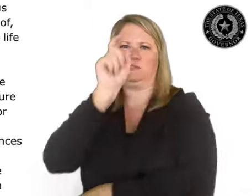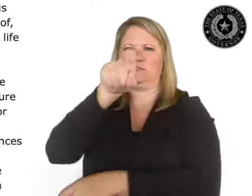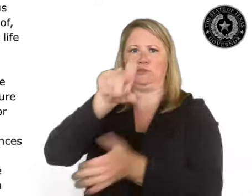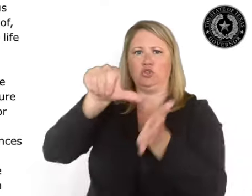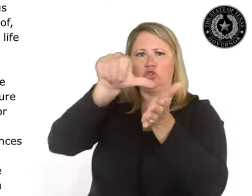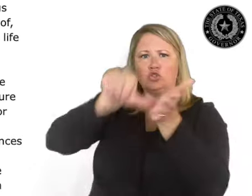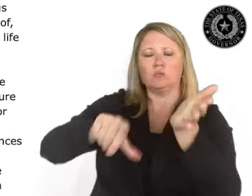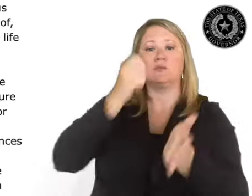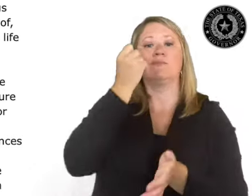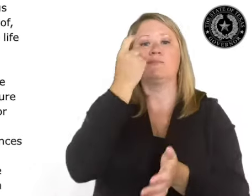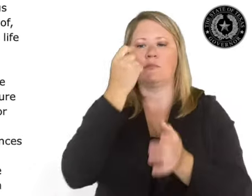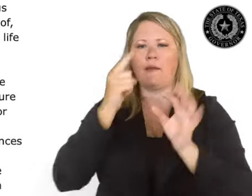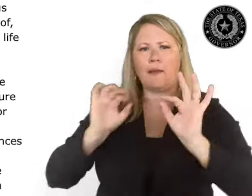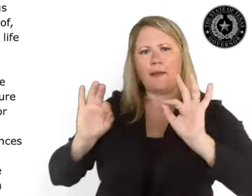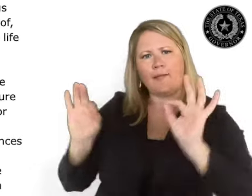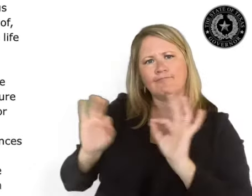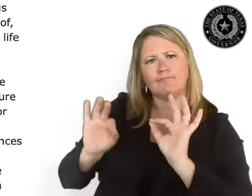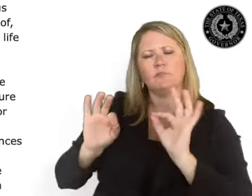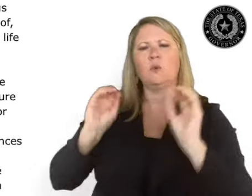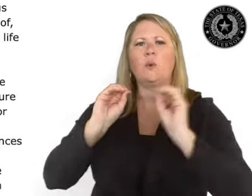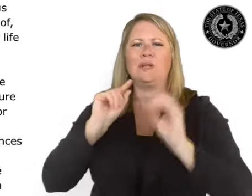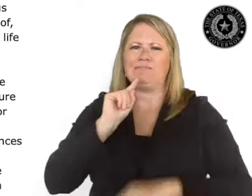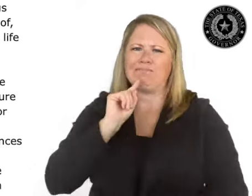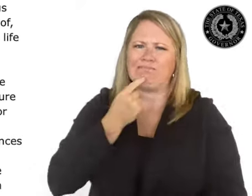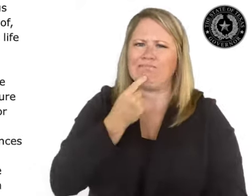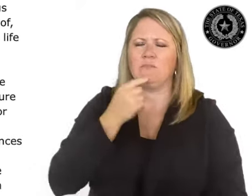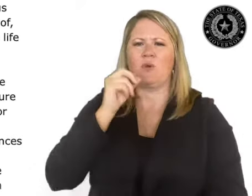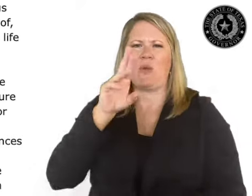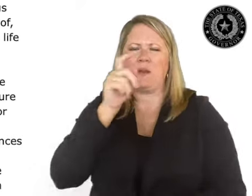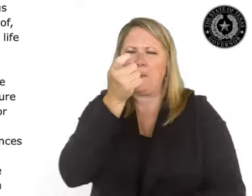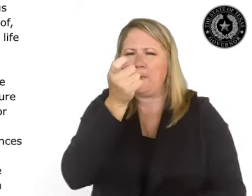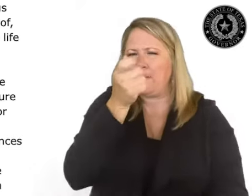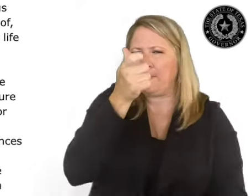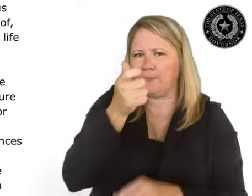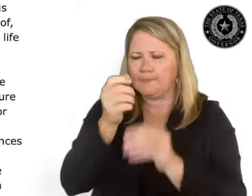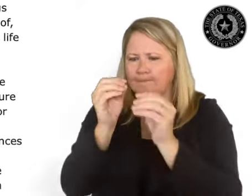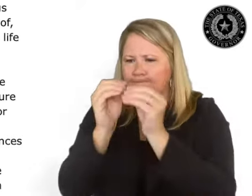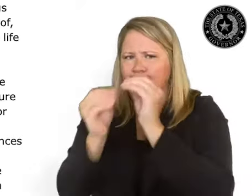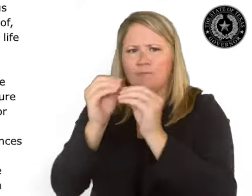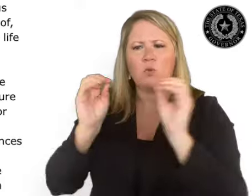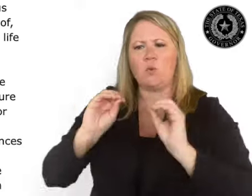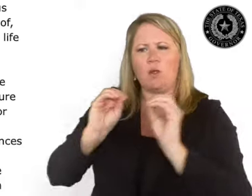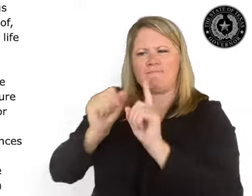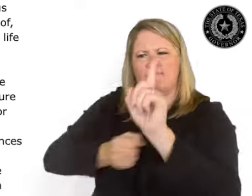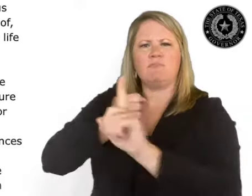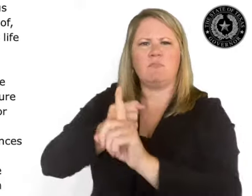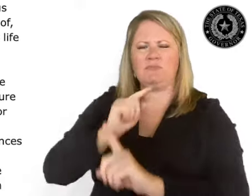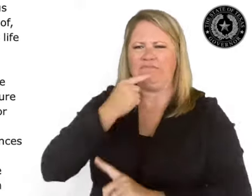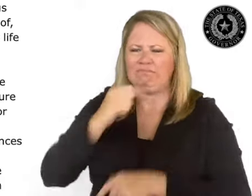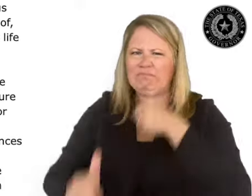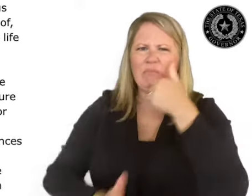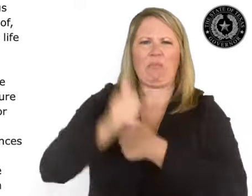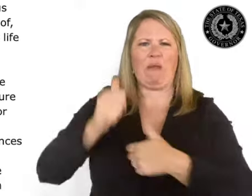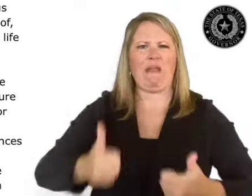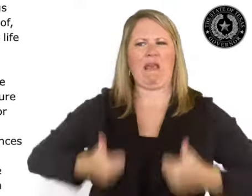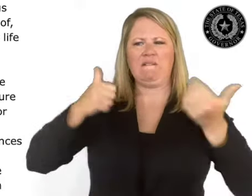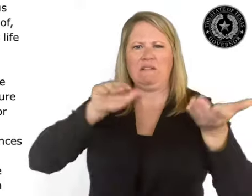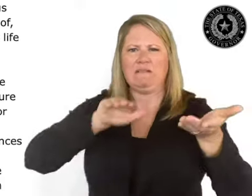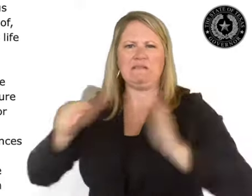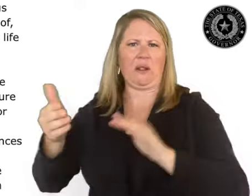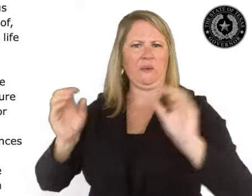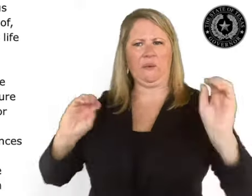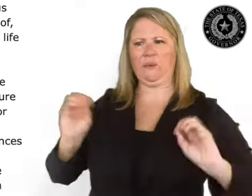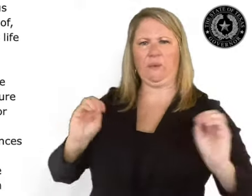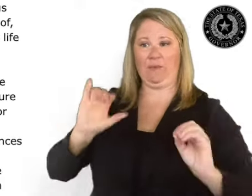life of, a patient who, without timely performance of the surgery or procedure, would be at risk for serious adverse